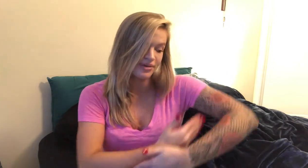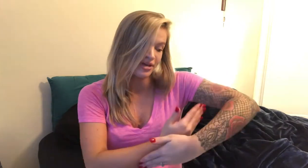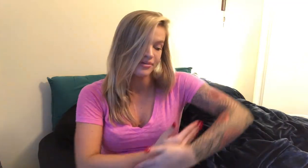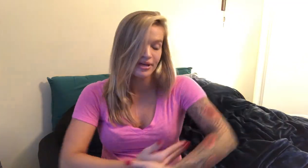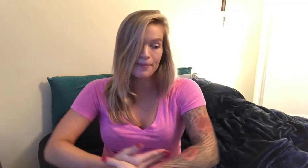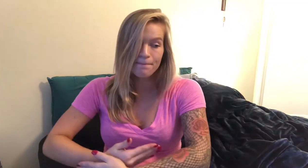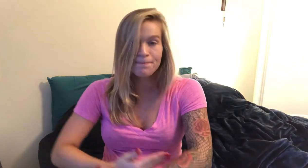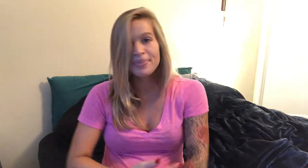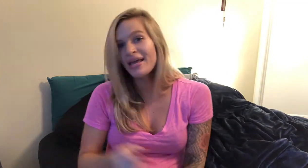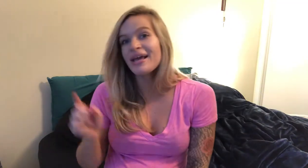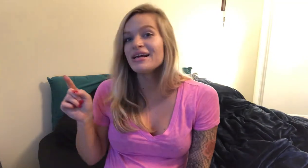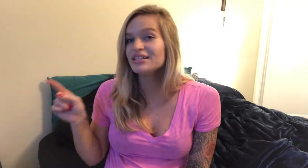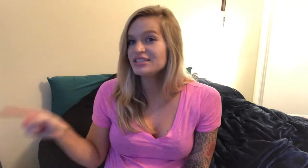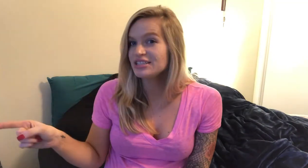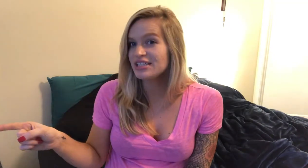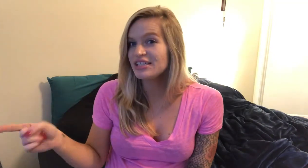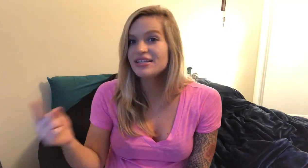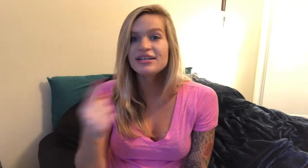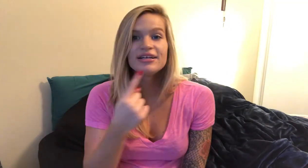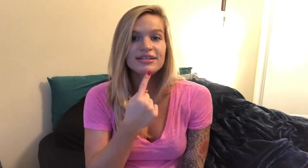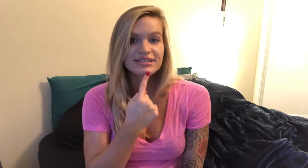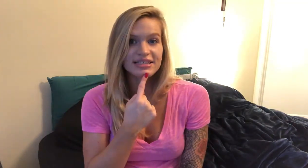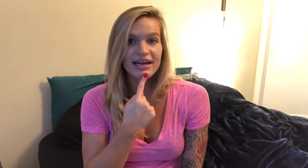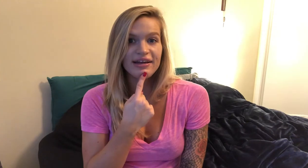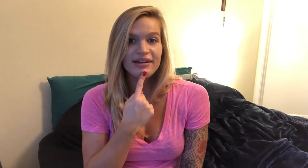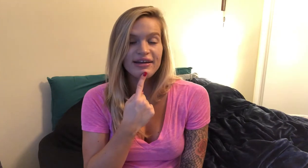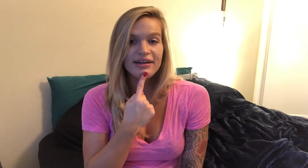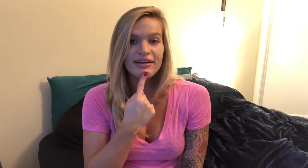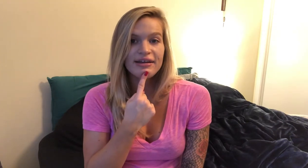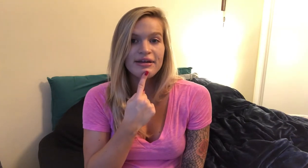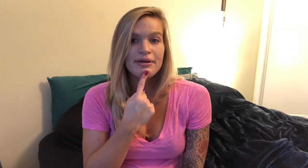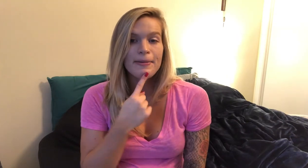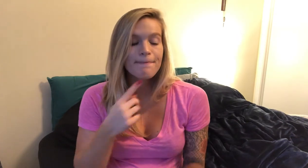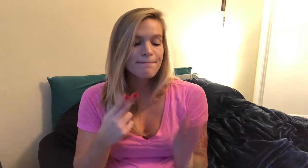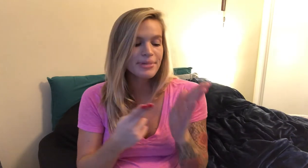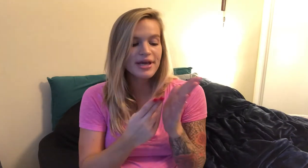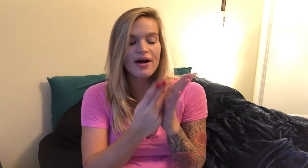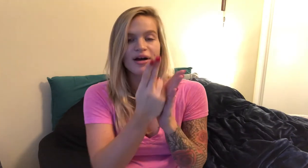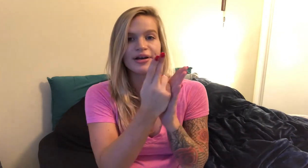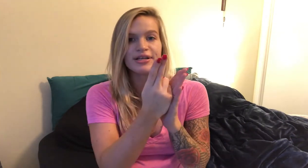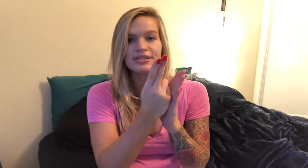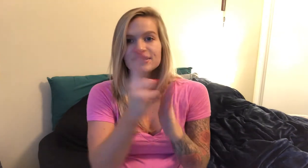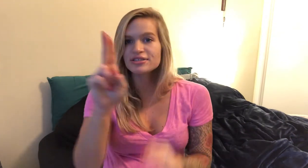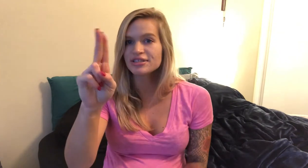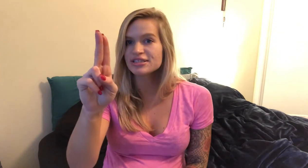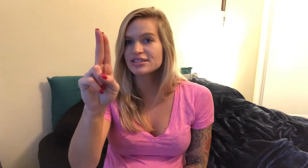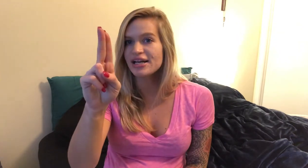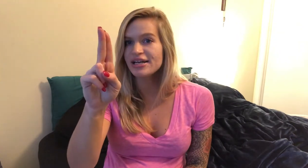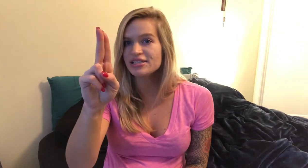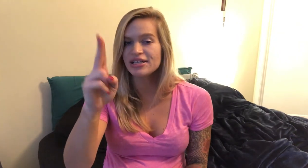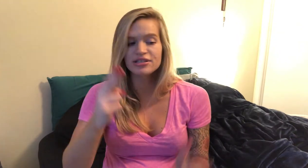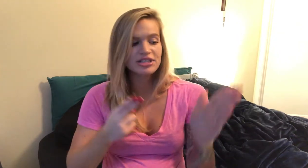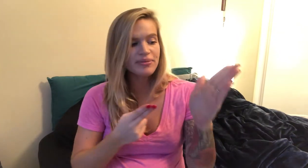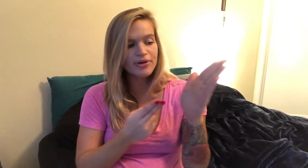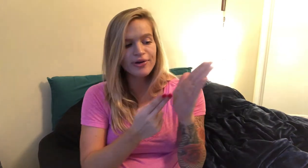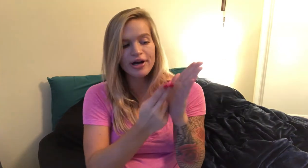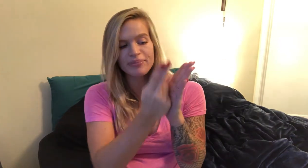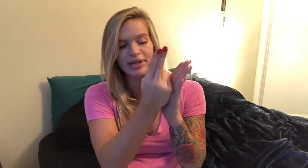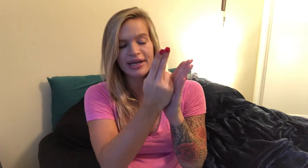baby she said be honest so this is an h hand shape going up the